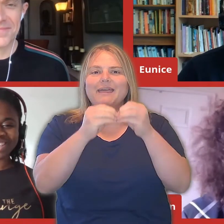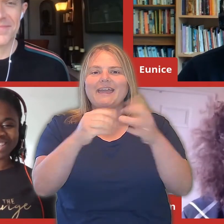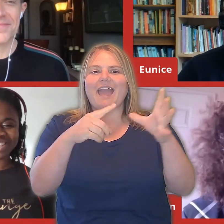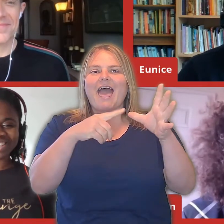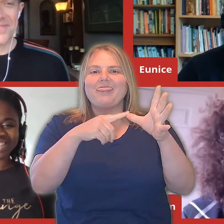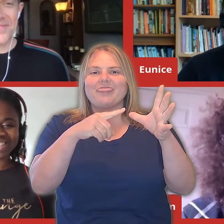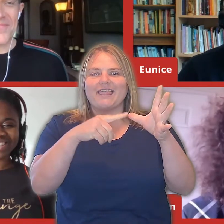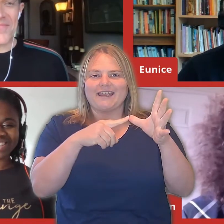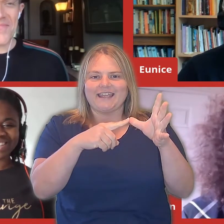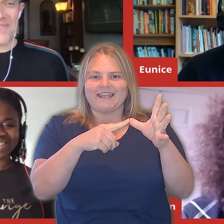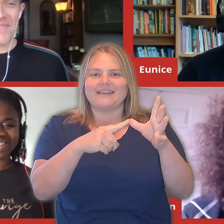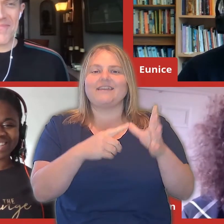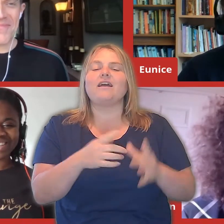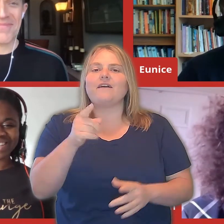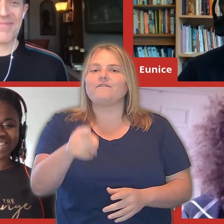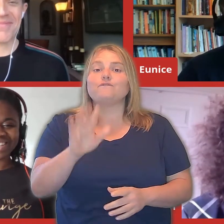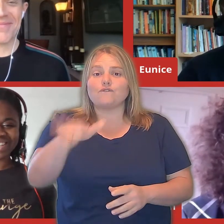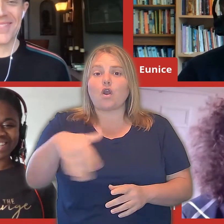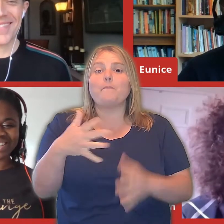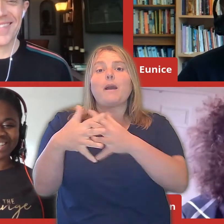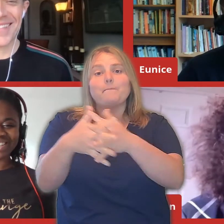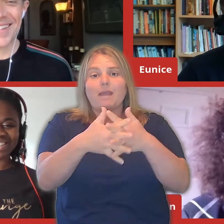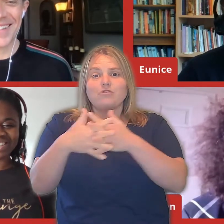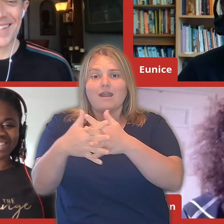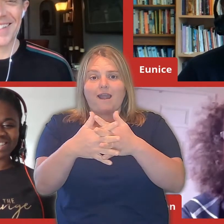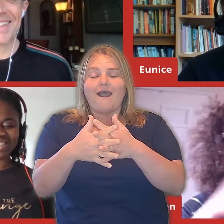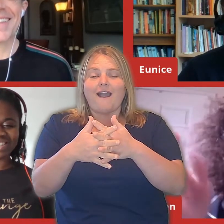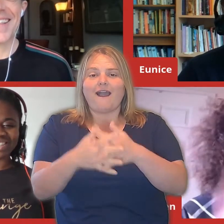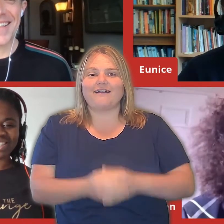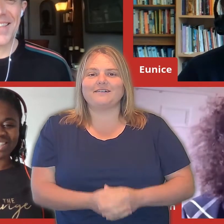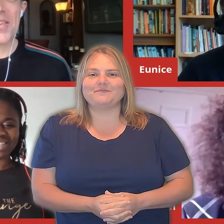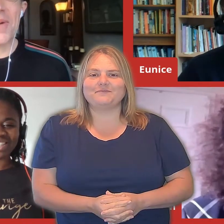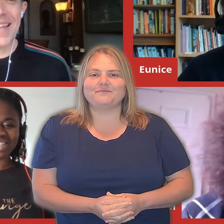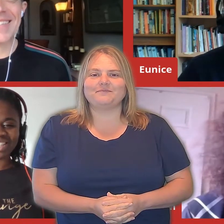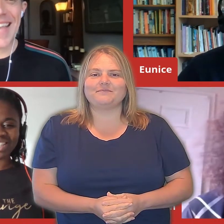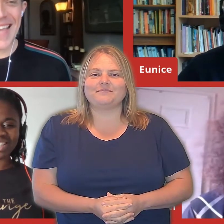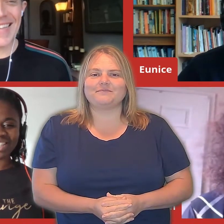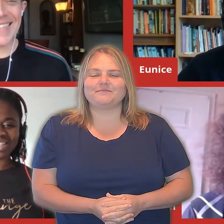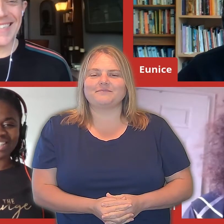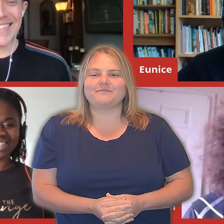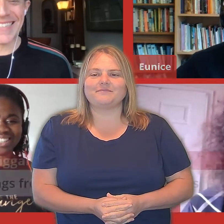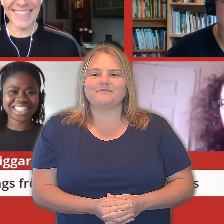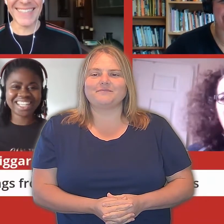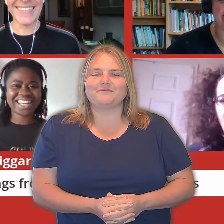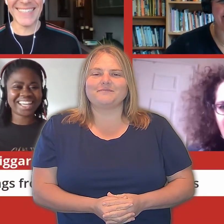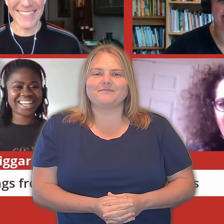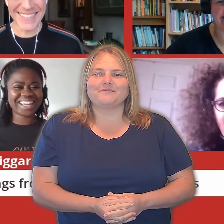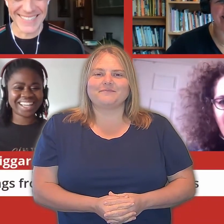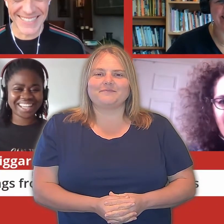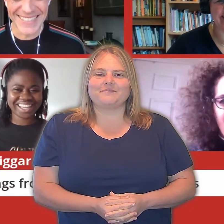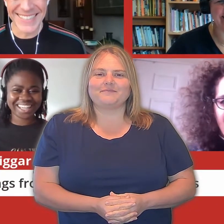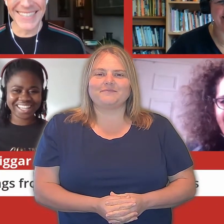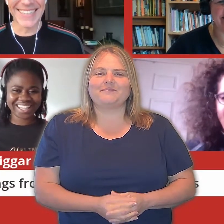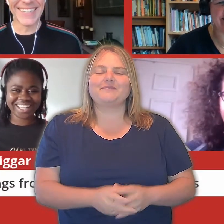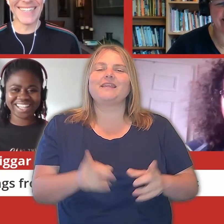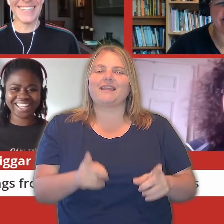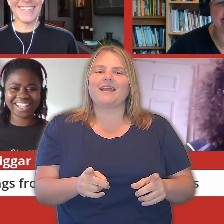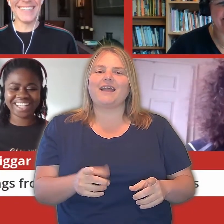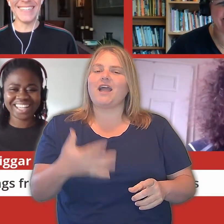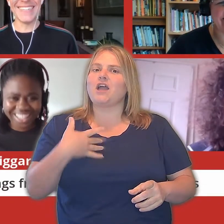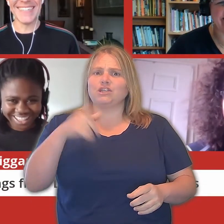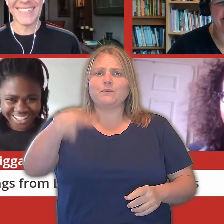Tennessee in the good old American US, 90 states of America. USA. Thank you. That's the word I'm looking for.